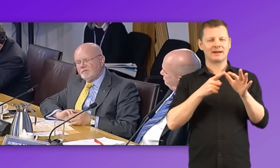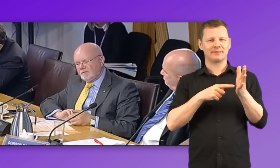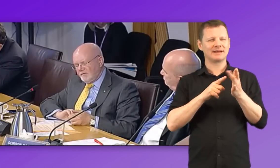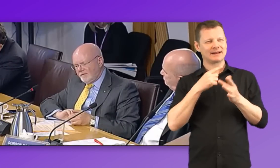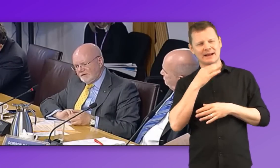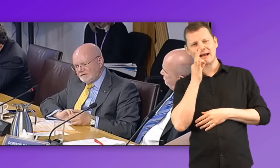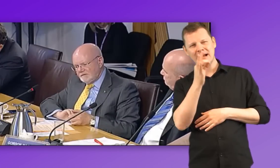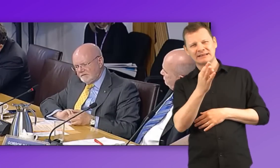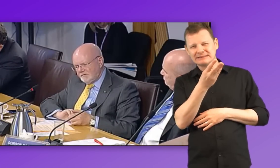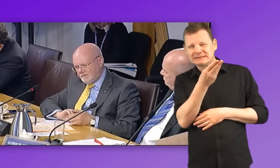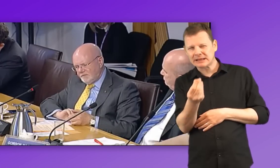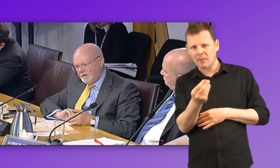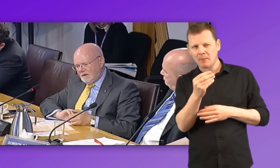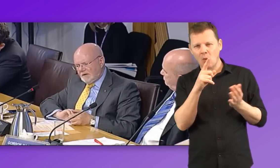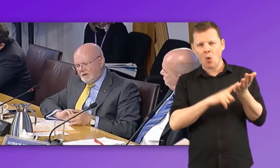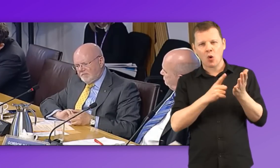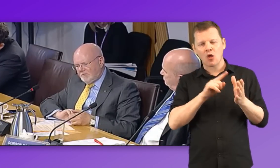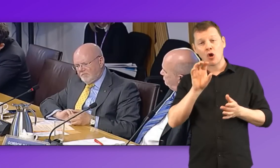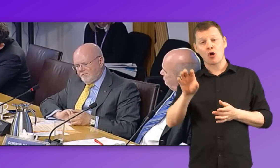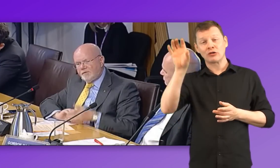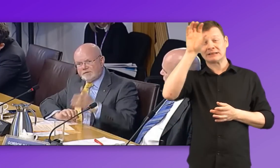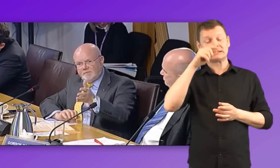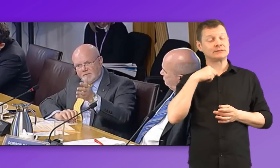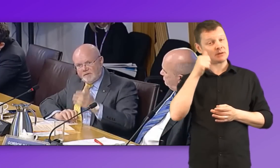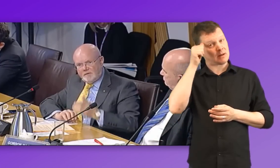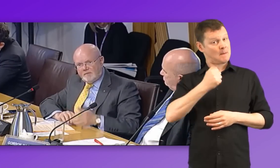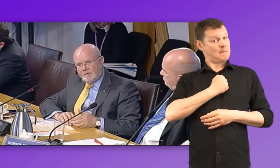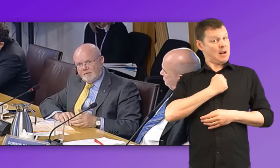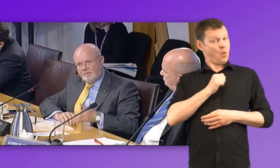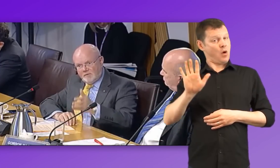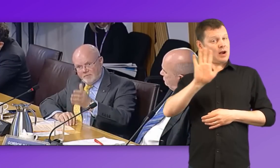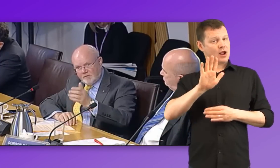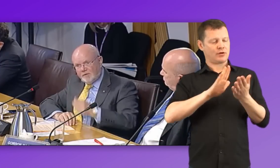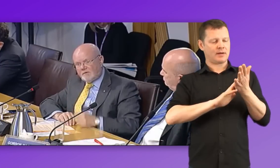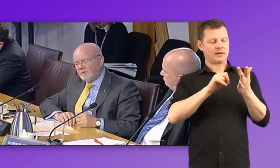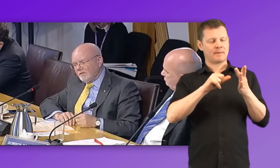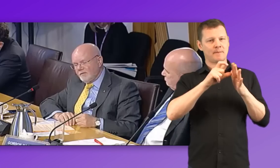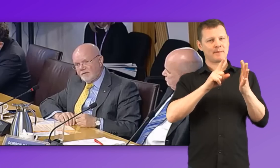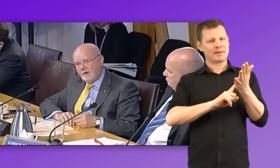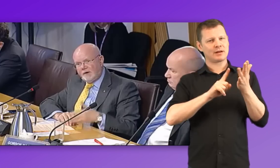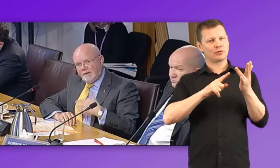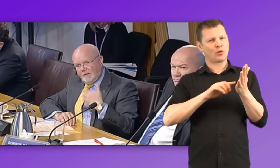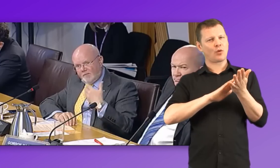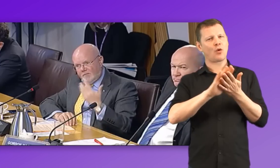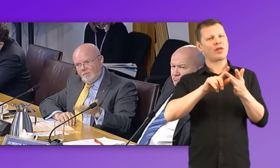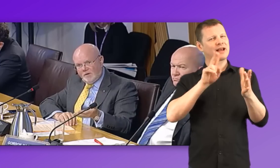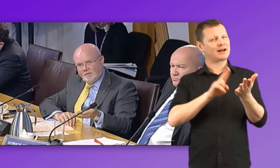local authorities do. For example, in my own Midlothian local authority, when